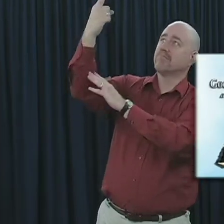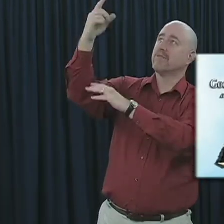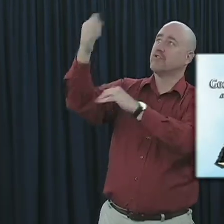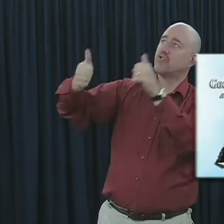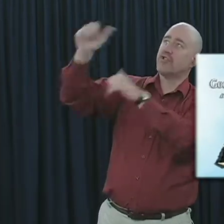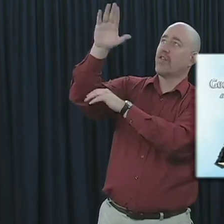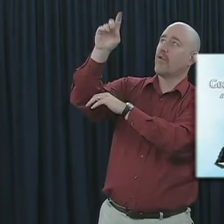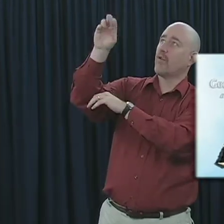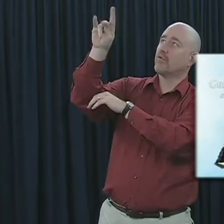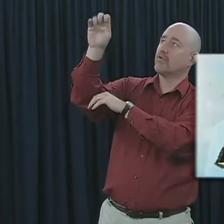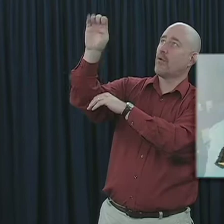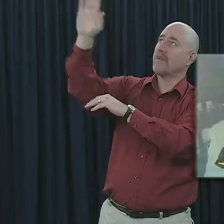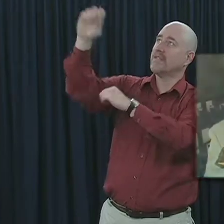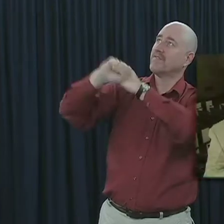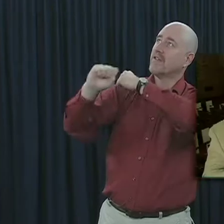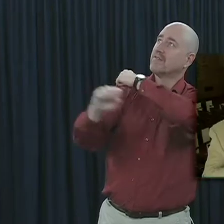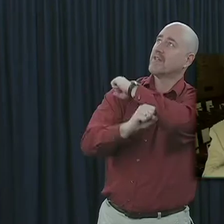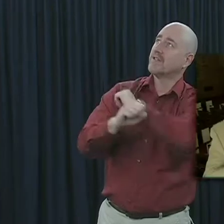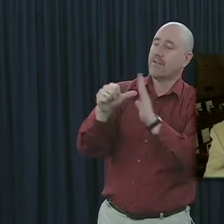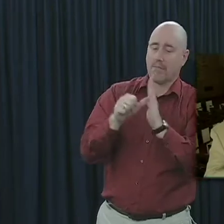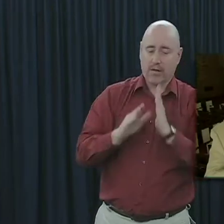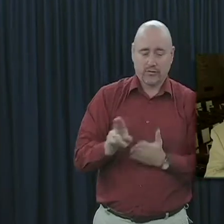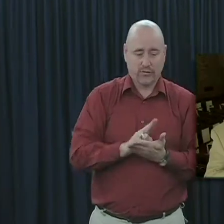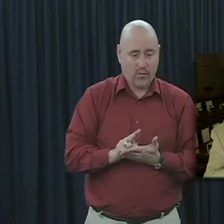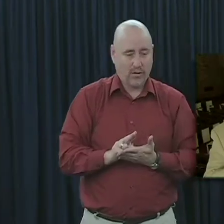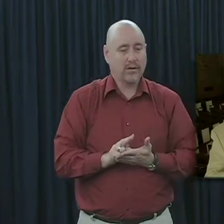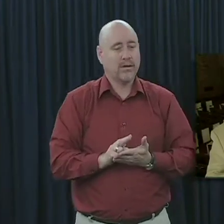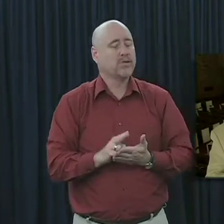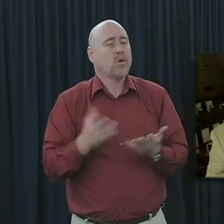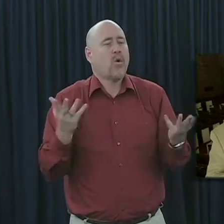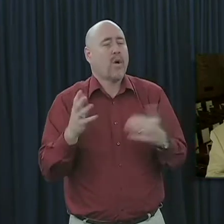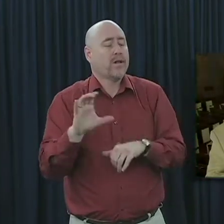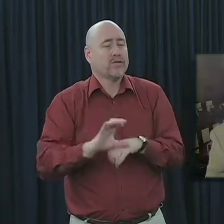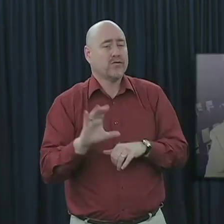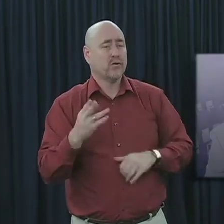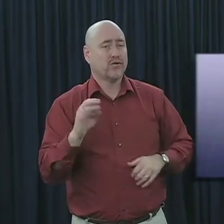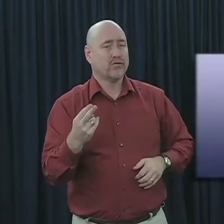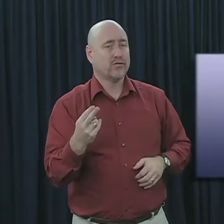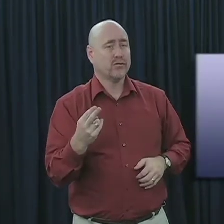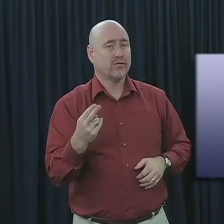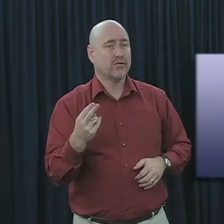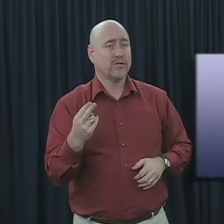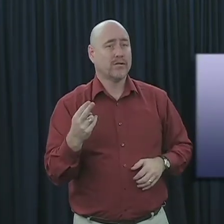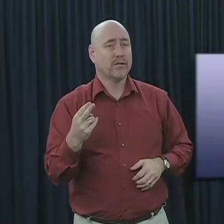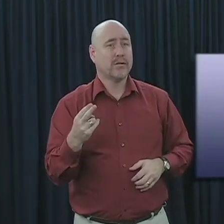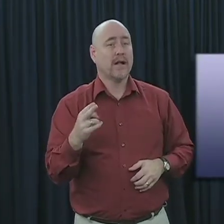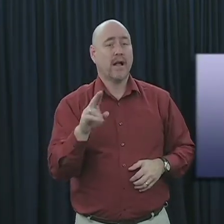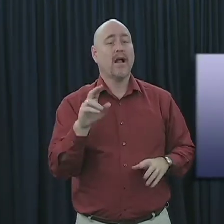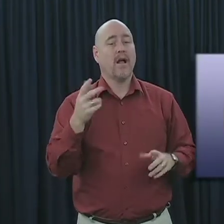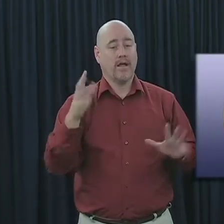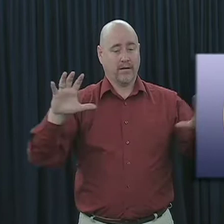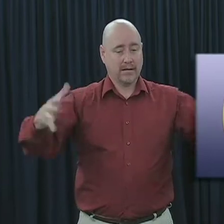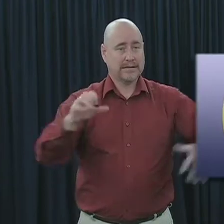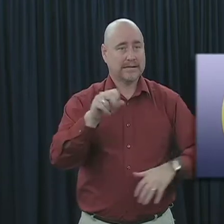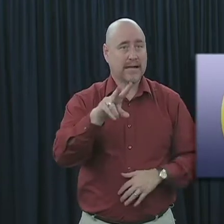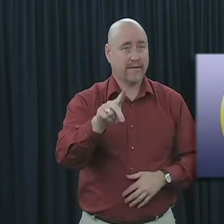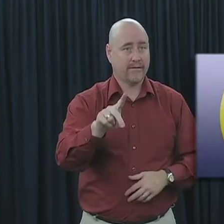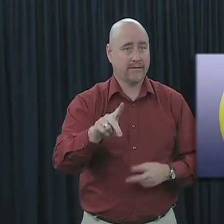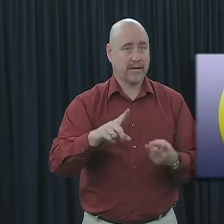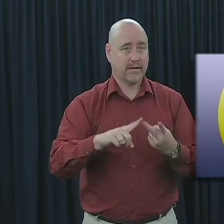apostles, the foundation. So, again, what is the church? The church is the saved. It is the